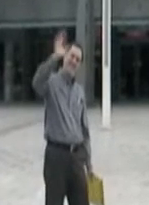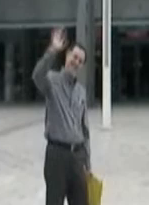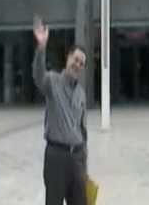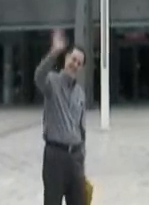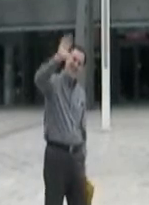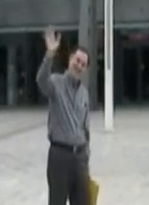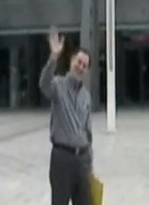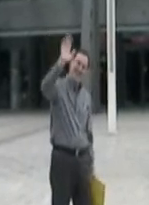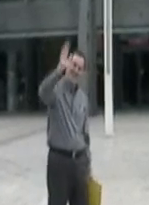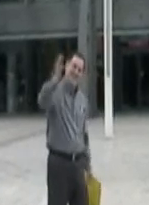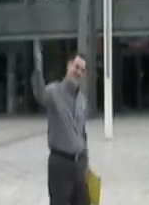Take care.